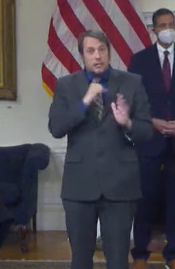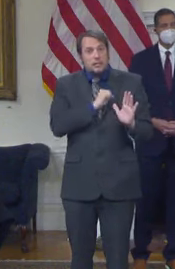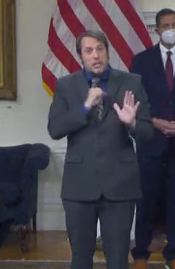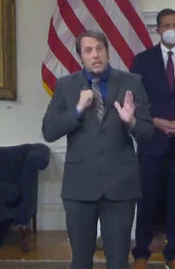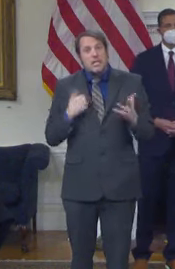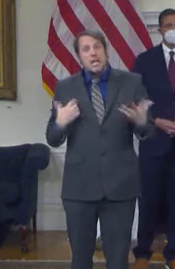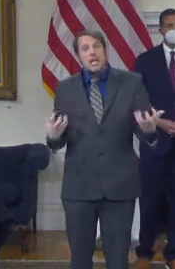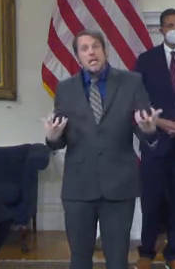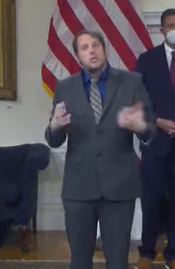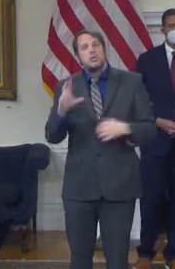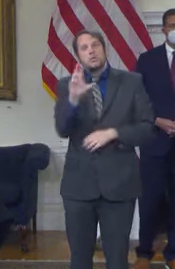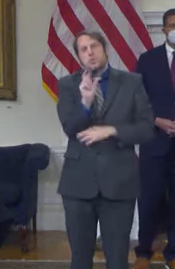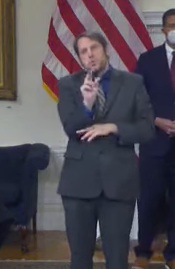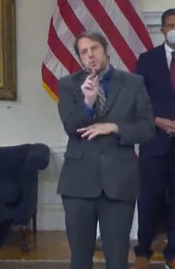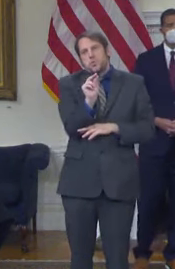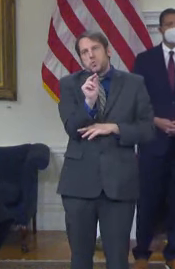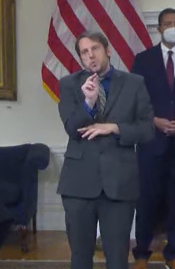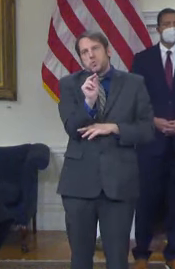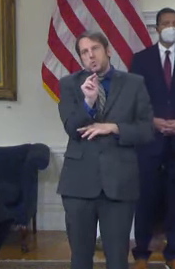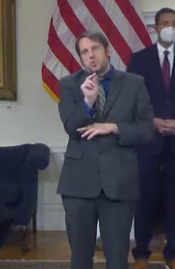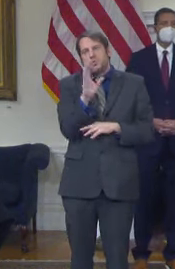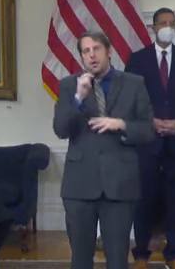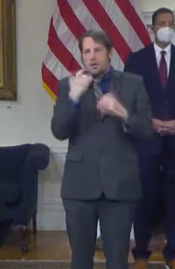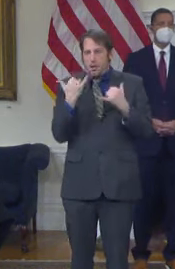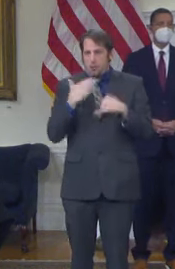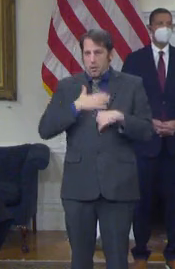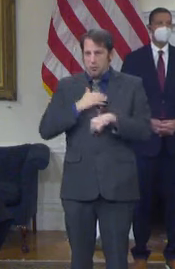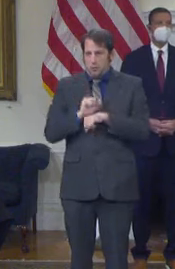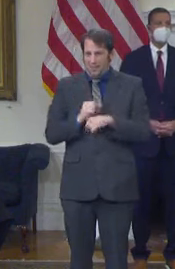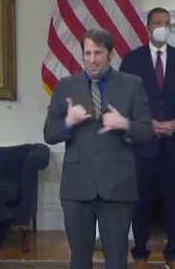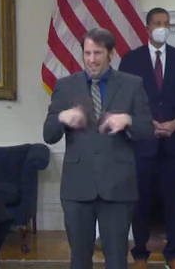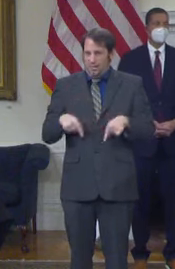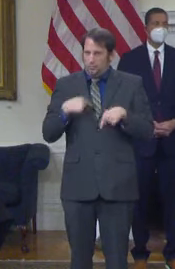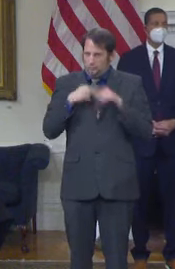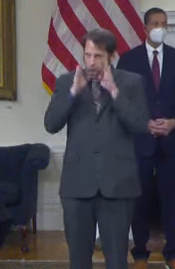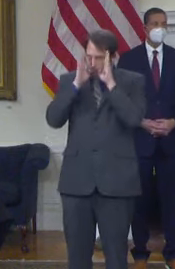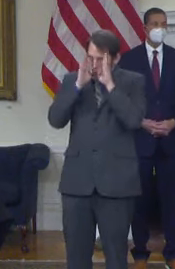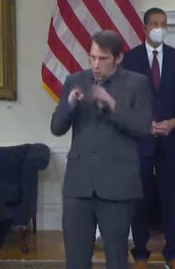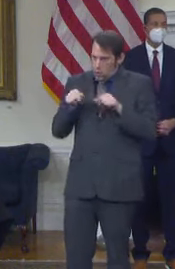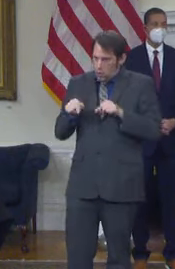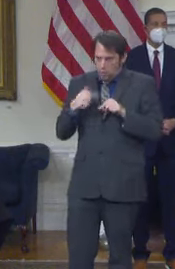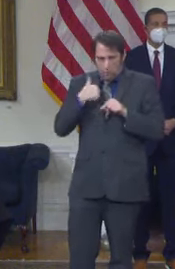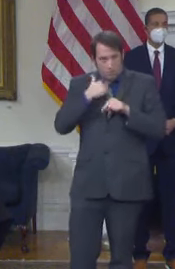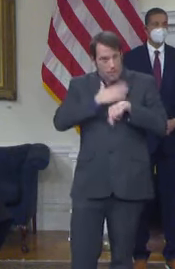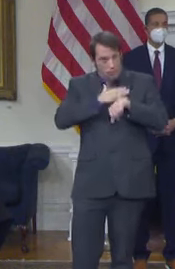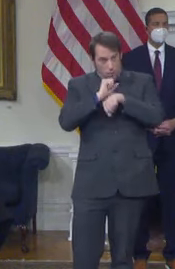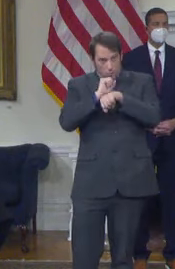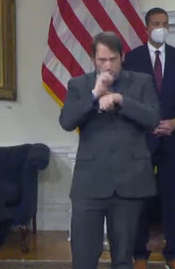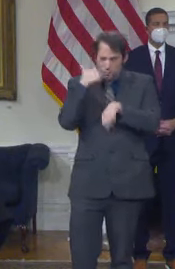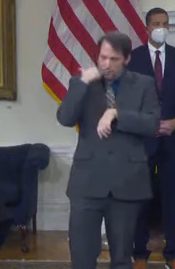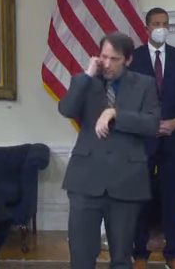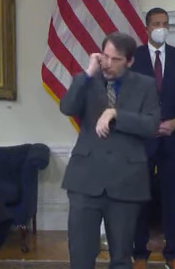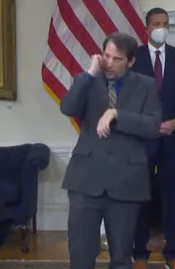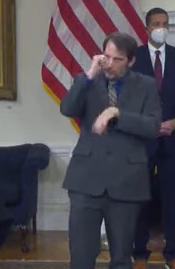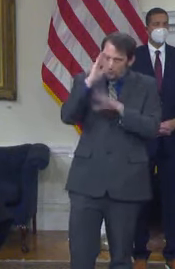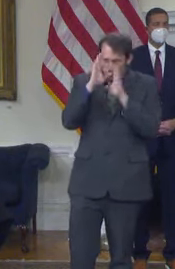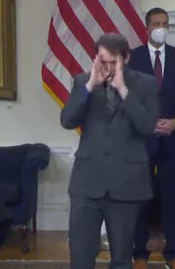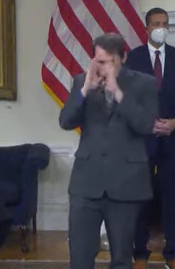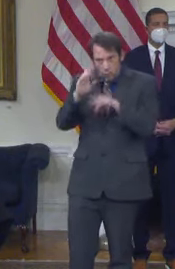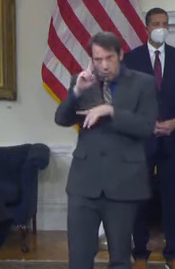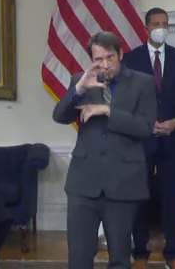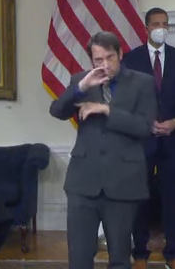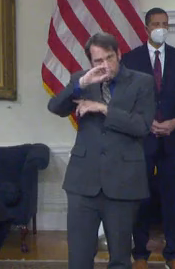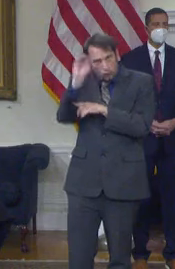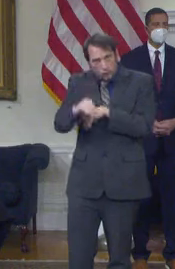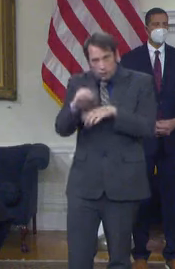focus on this job completely every day. And that's what we are doing. We're in the middle of a couple of crises, which we're trying to handle as best